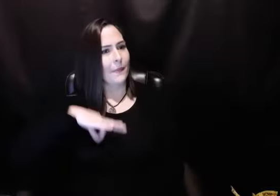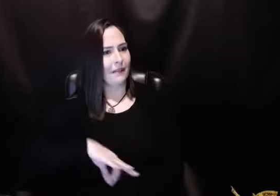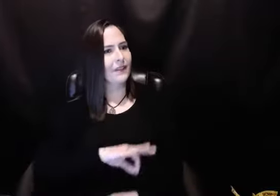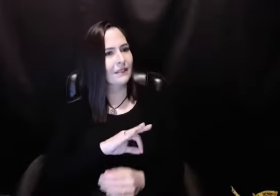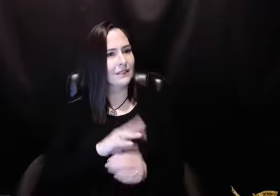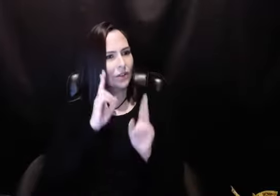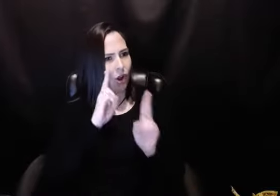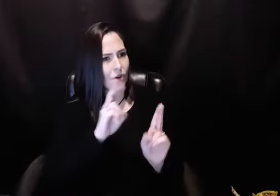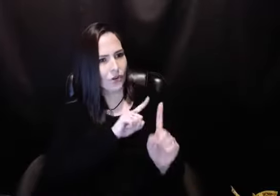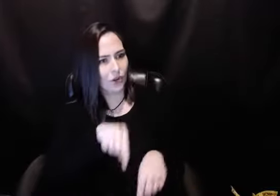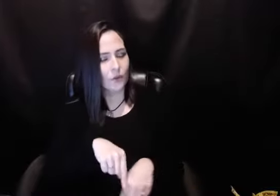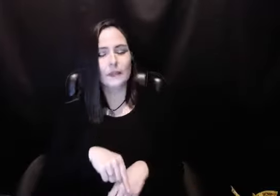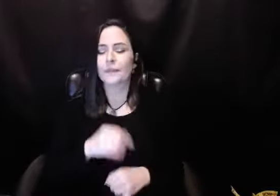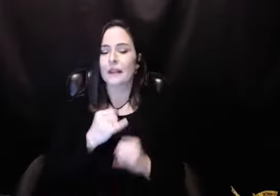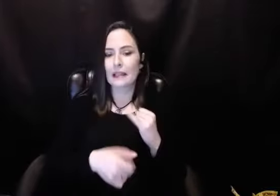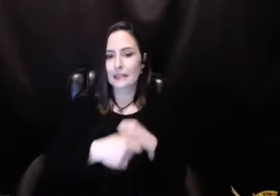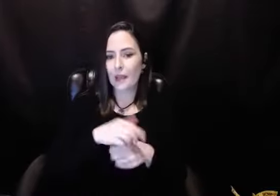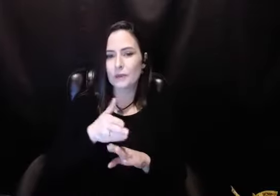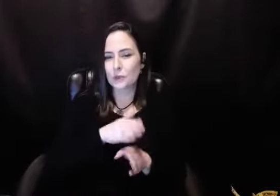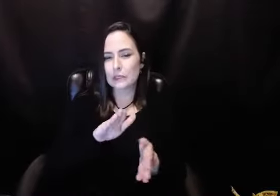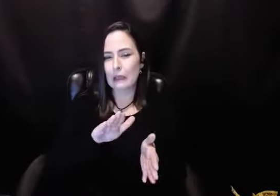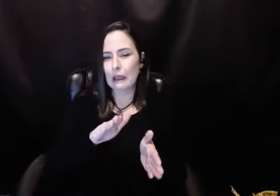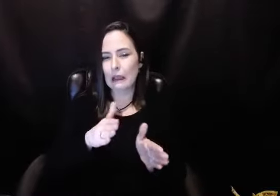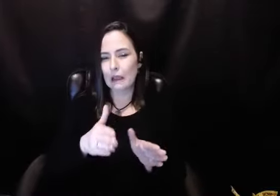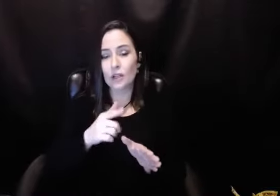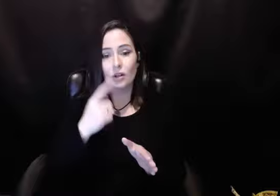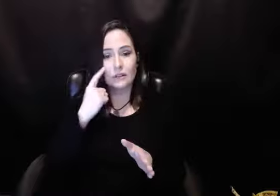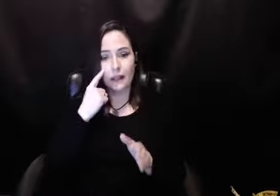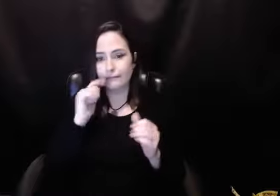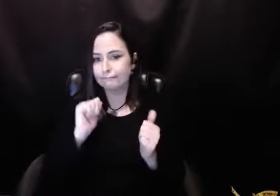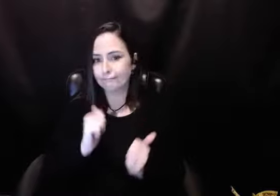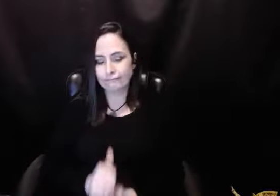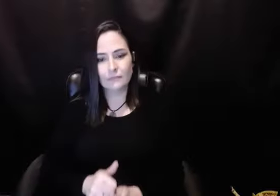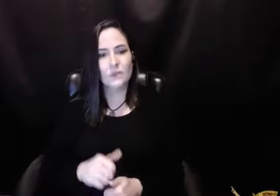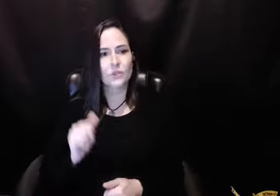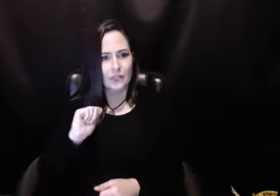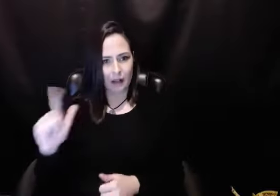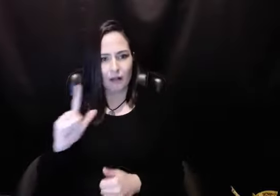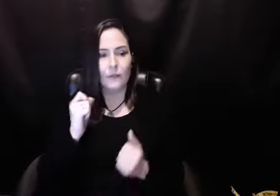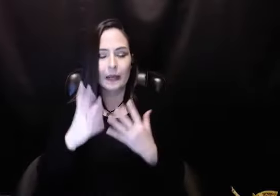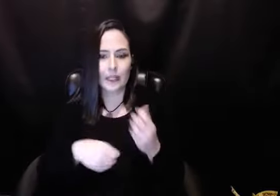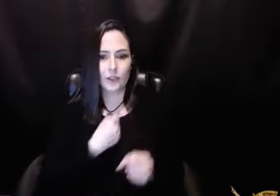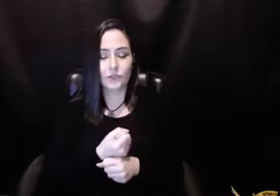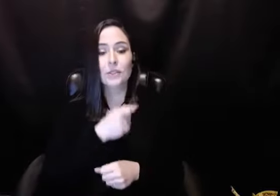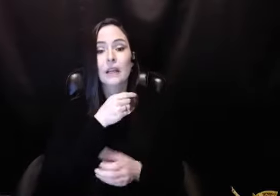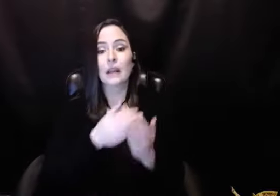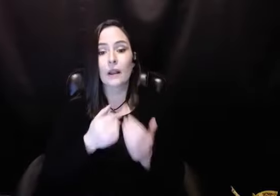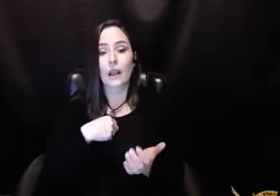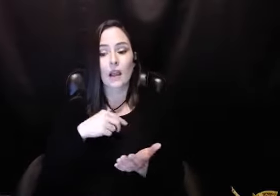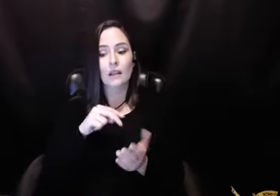I get to do this with you. And when she was in the hospital, close to when she was dying, she lost her sight. And she loved Al-Anon. She'd been in Al-Anon 47